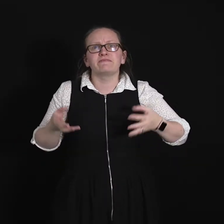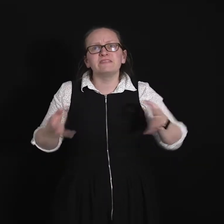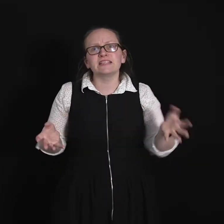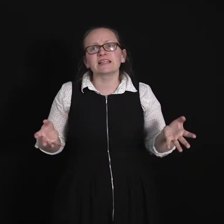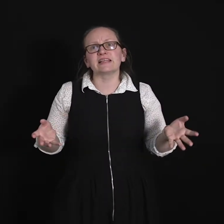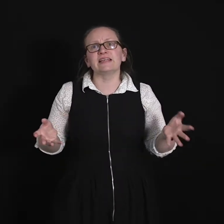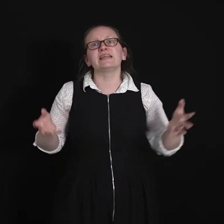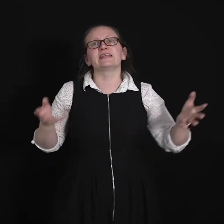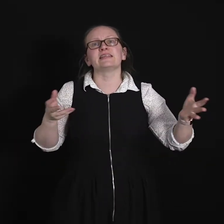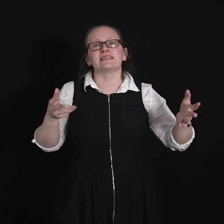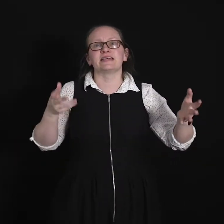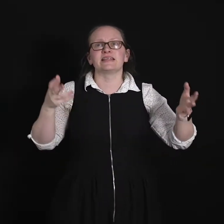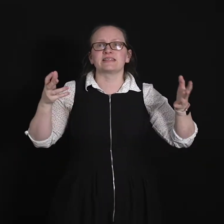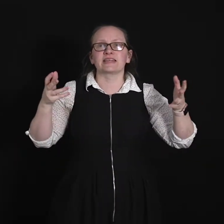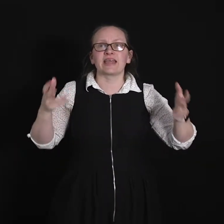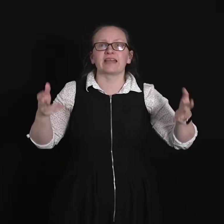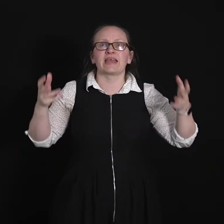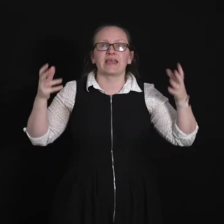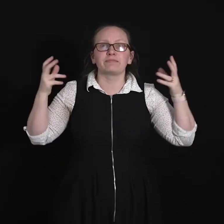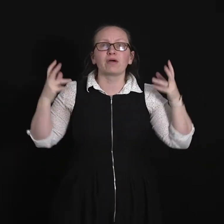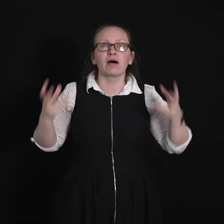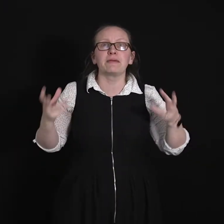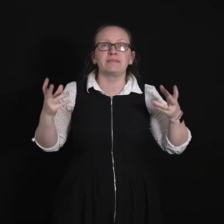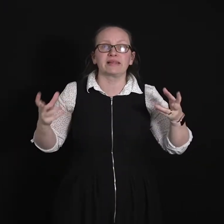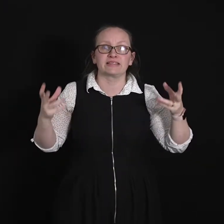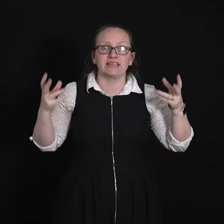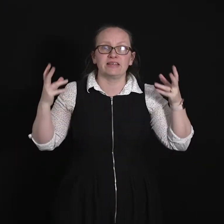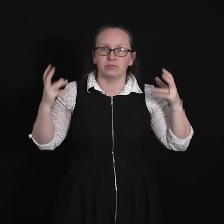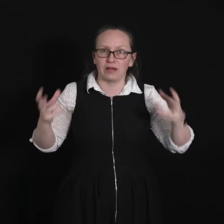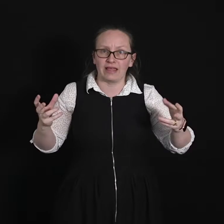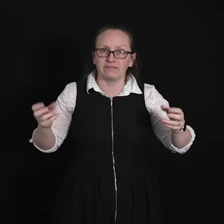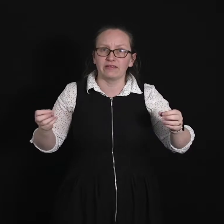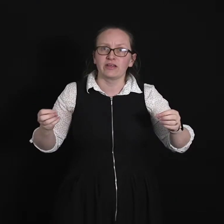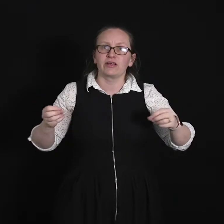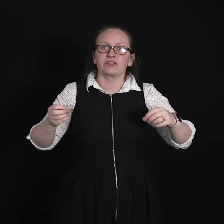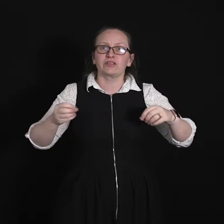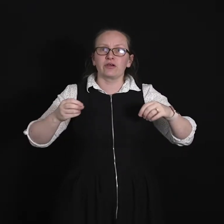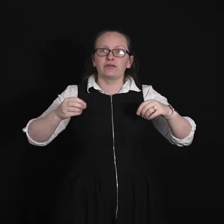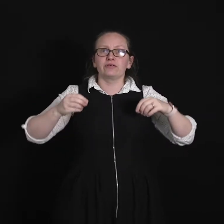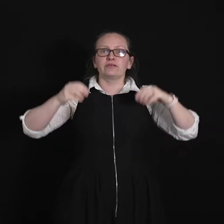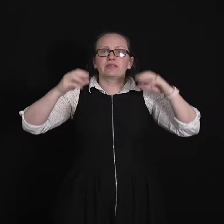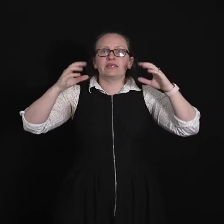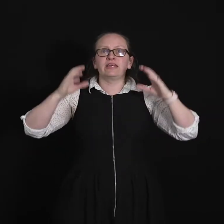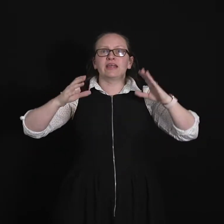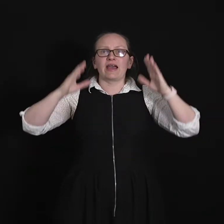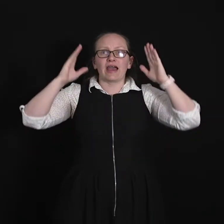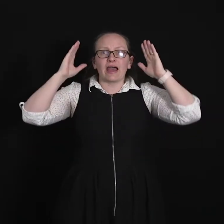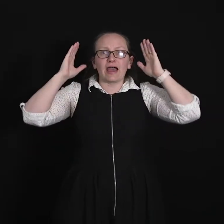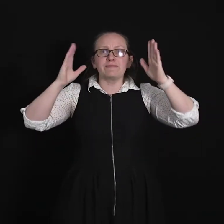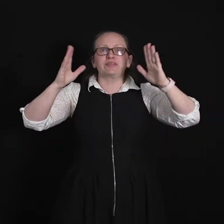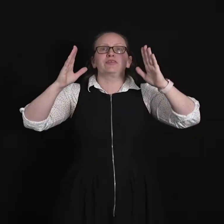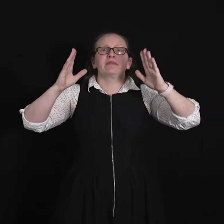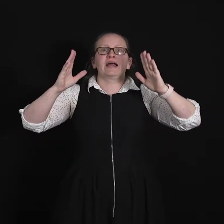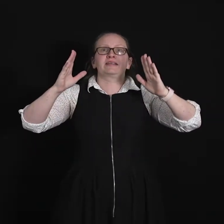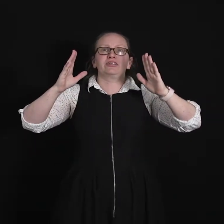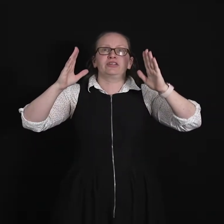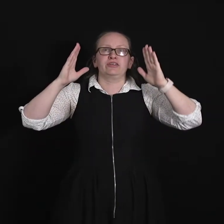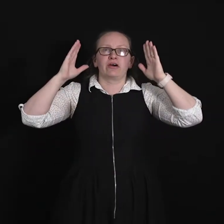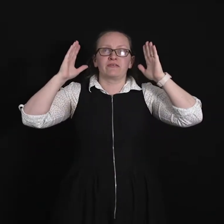physically this is again a probability wave. So the absolute magnitude of